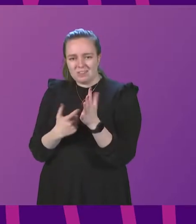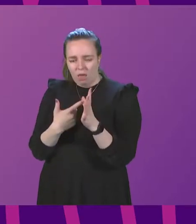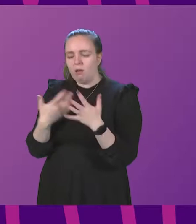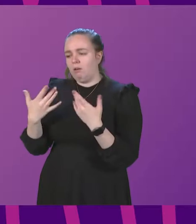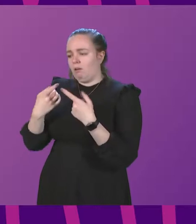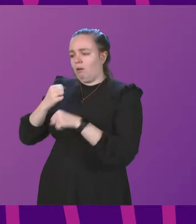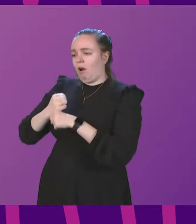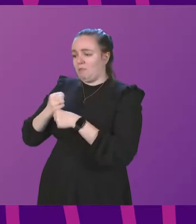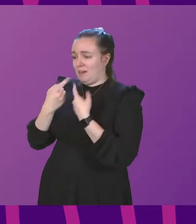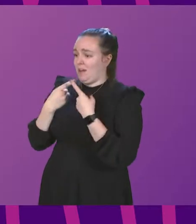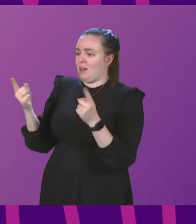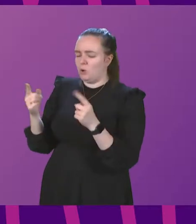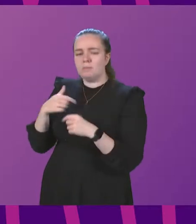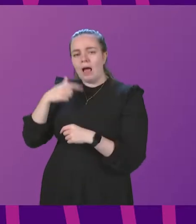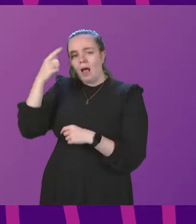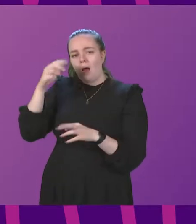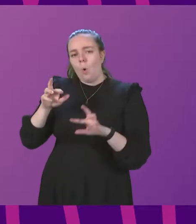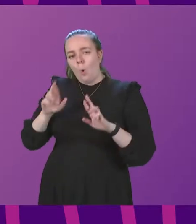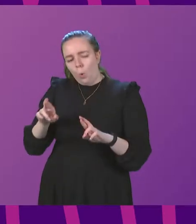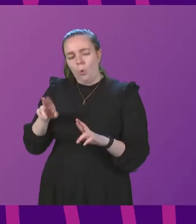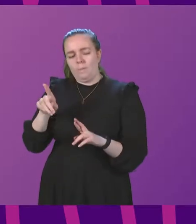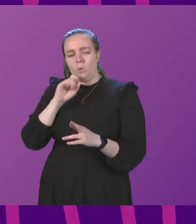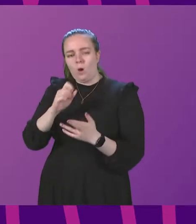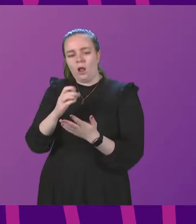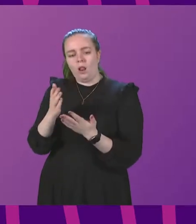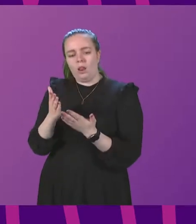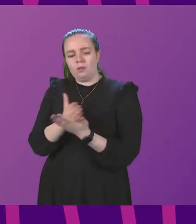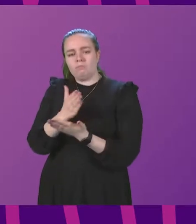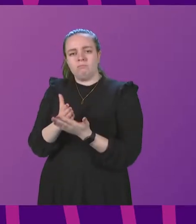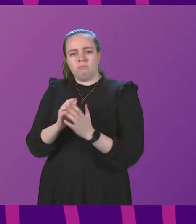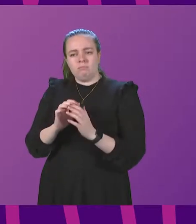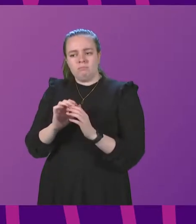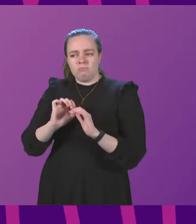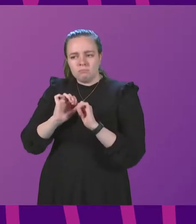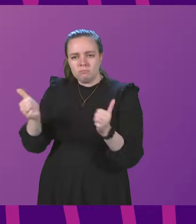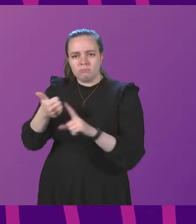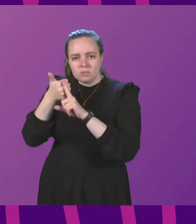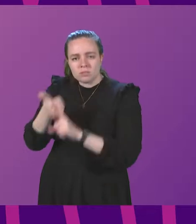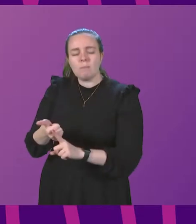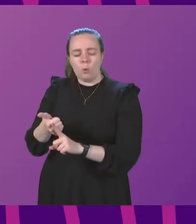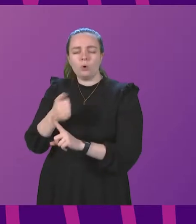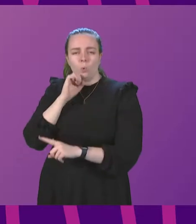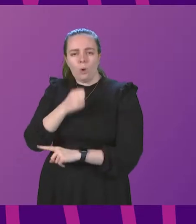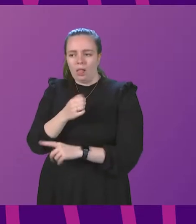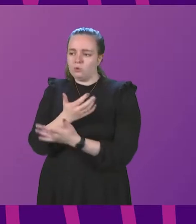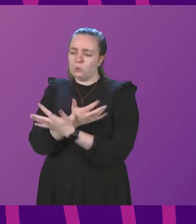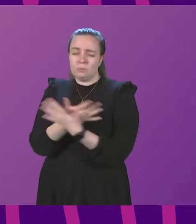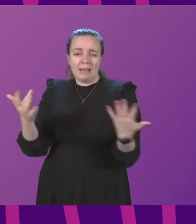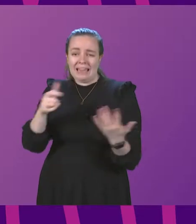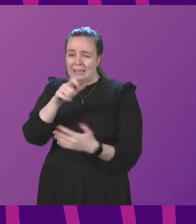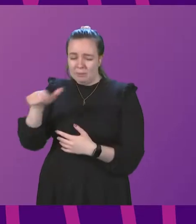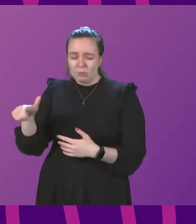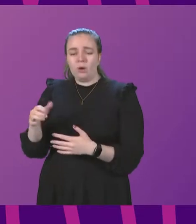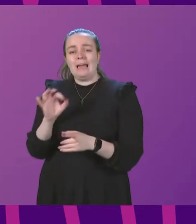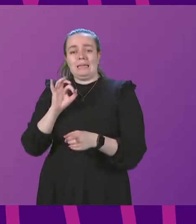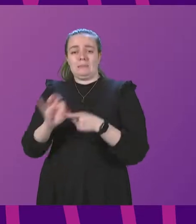Scottish Government. I hope this will certainly ensure that greater support will be provided to many people, particularly